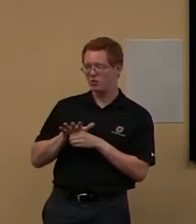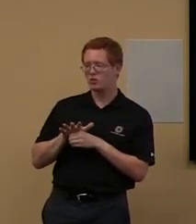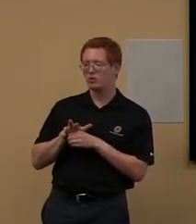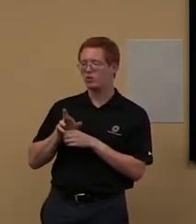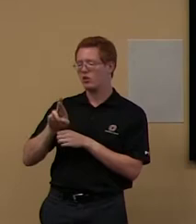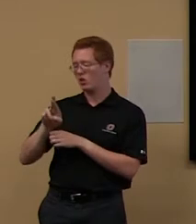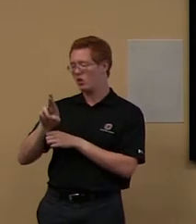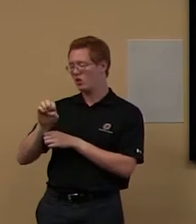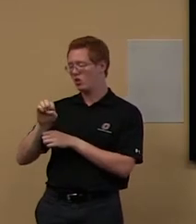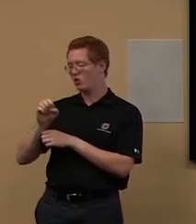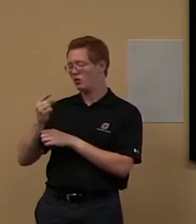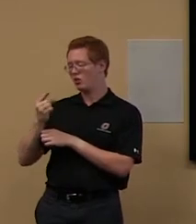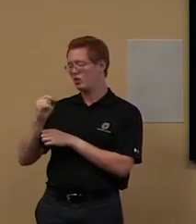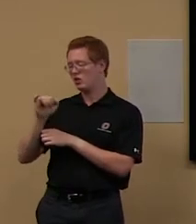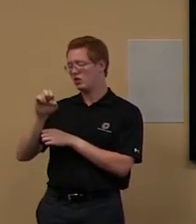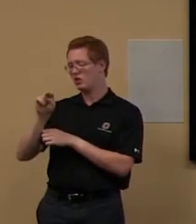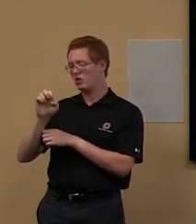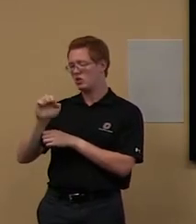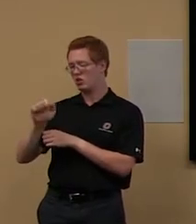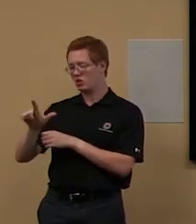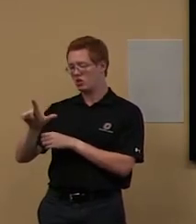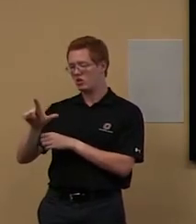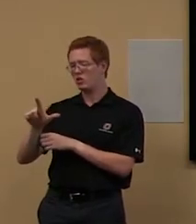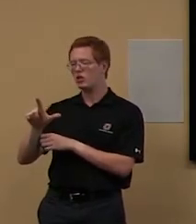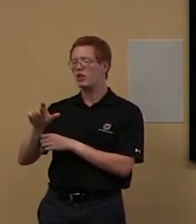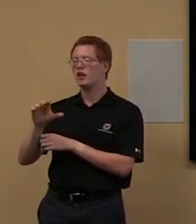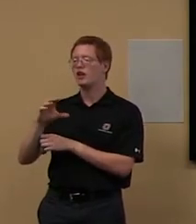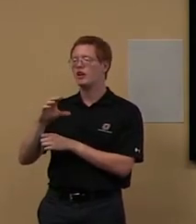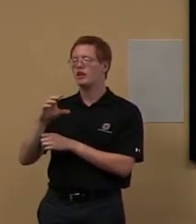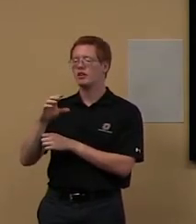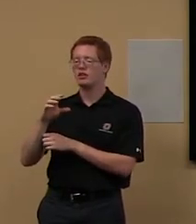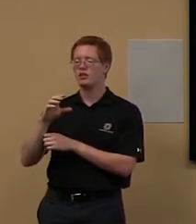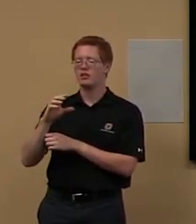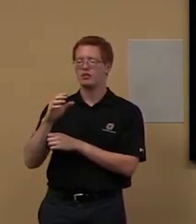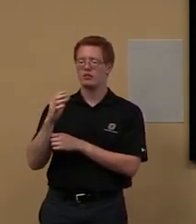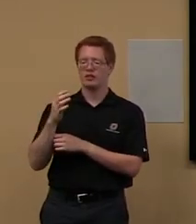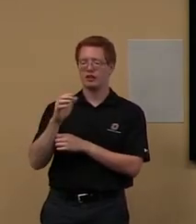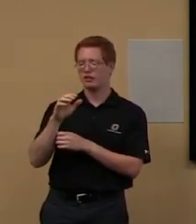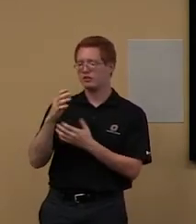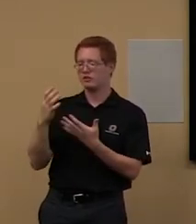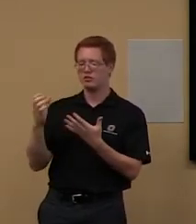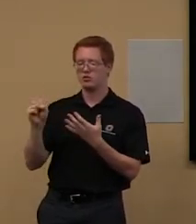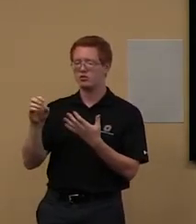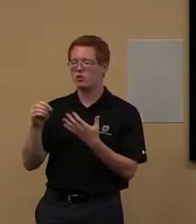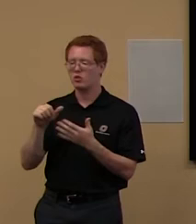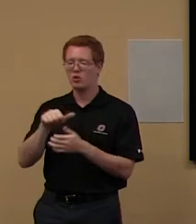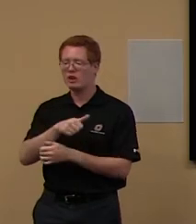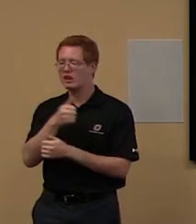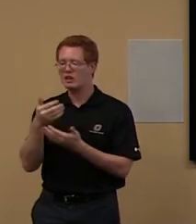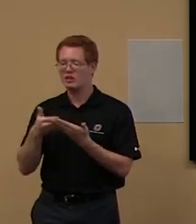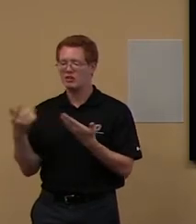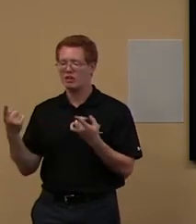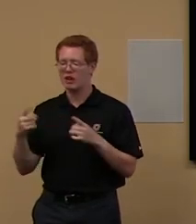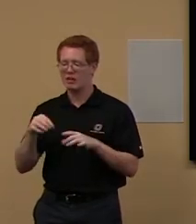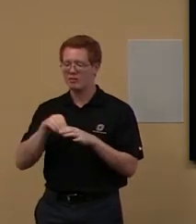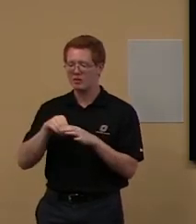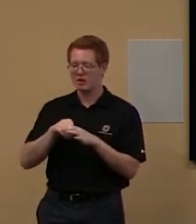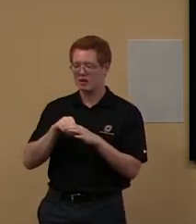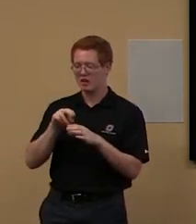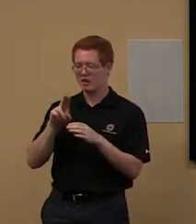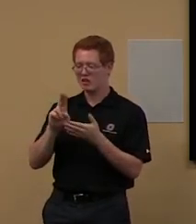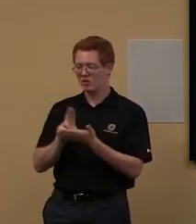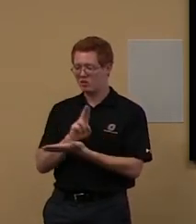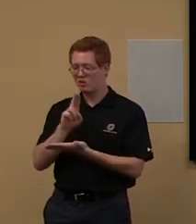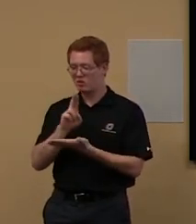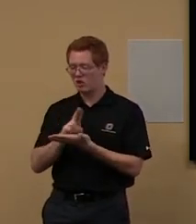Um, it houses university archives. So anything that's happened here in the university, we're, you know, check with them,